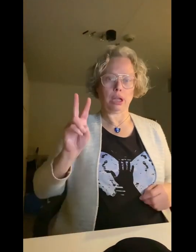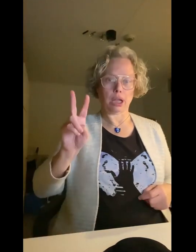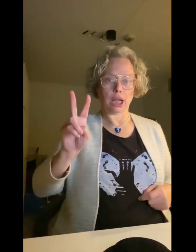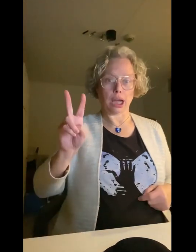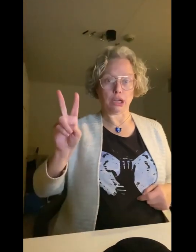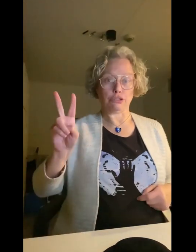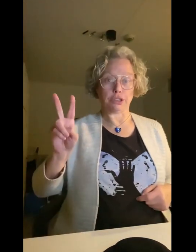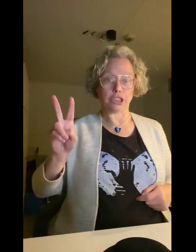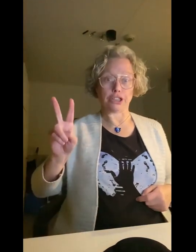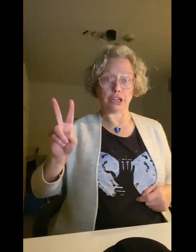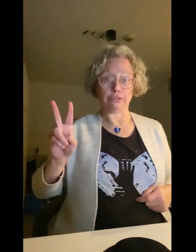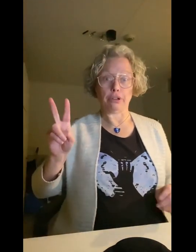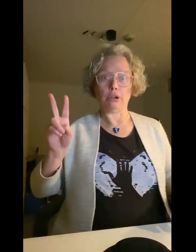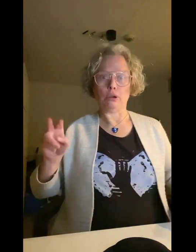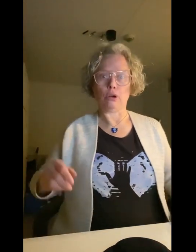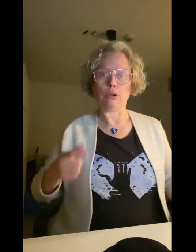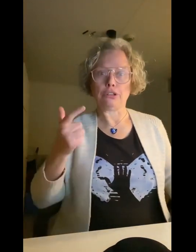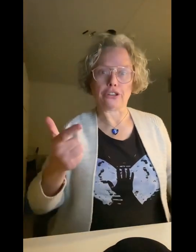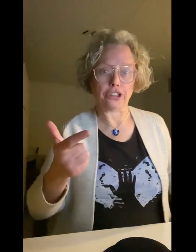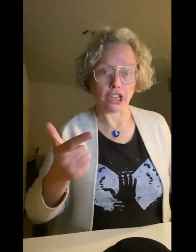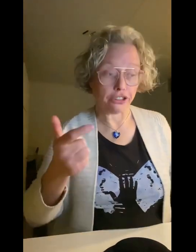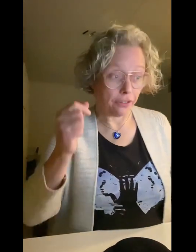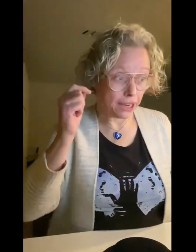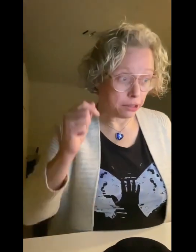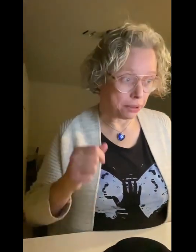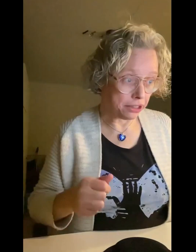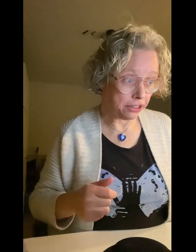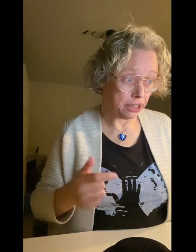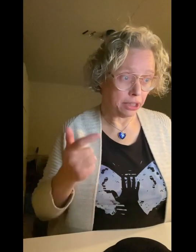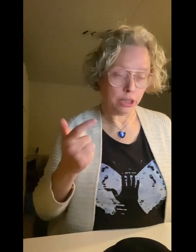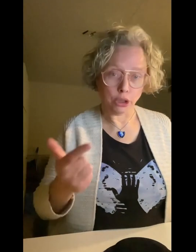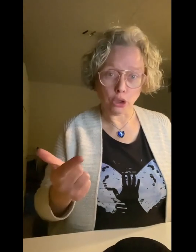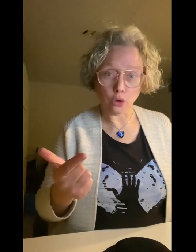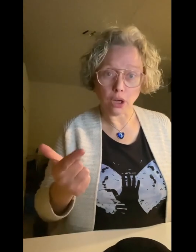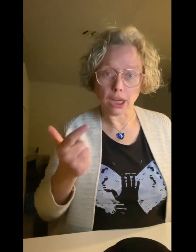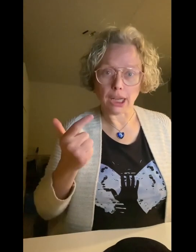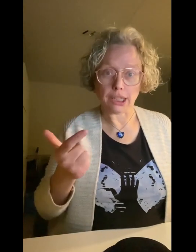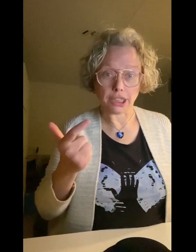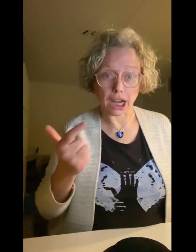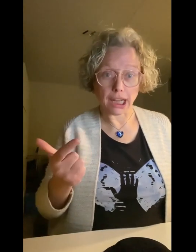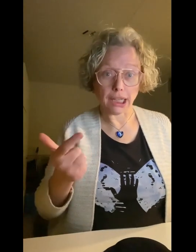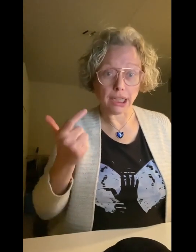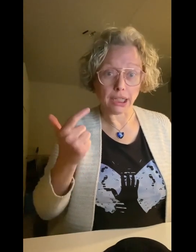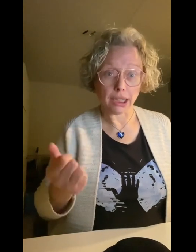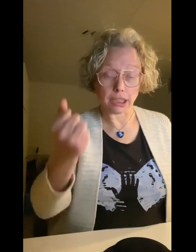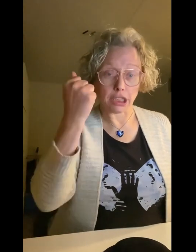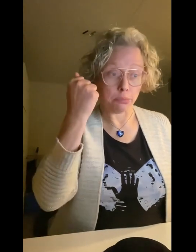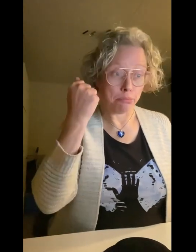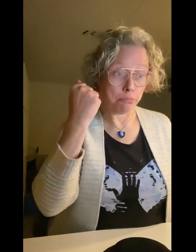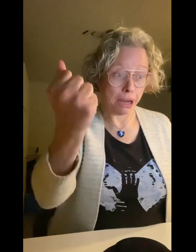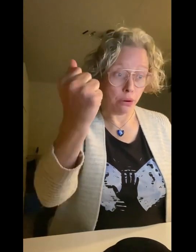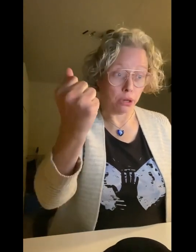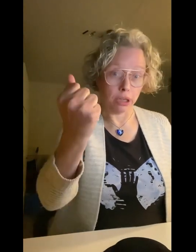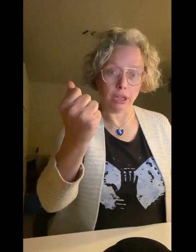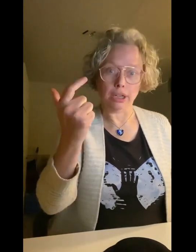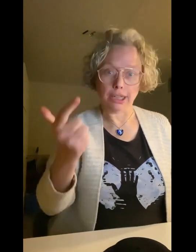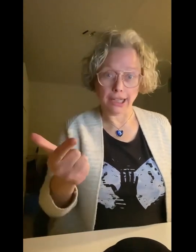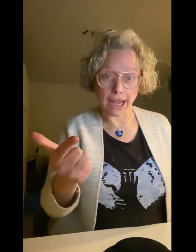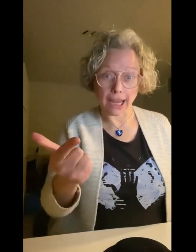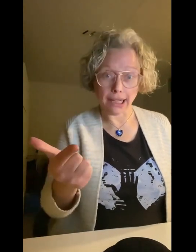Houd van jezelf, omdat je het waard bent. You and I cut the power. Jij